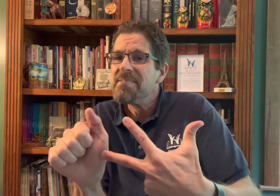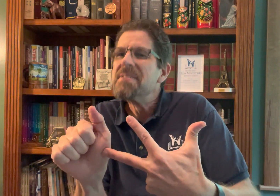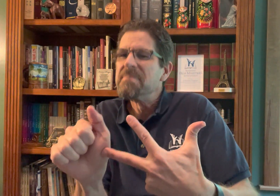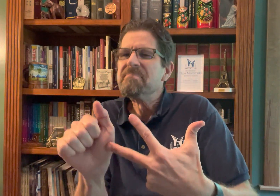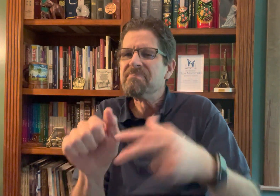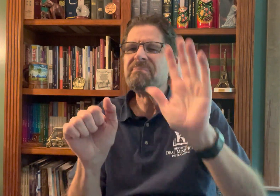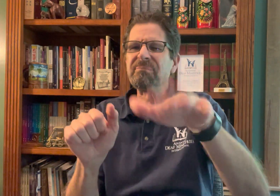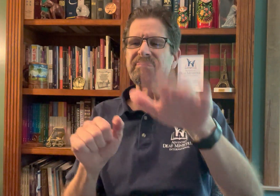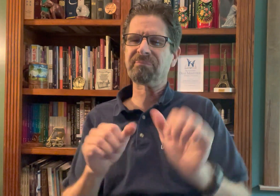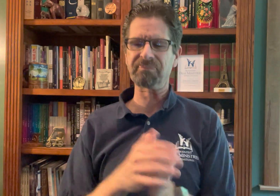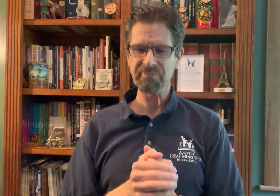A's.